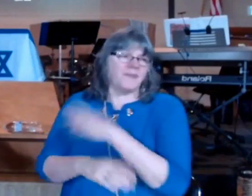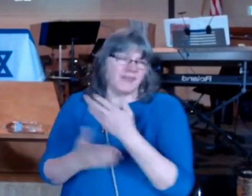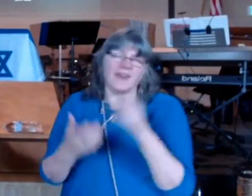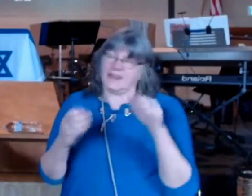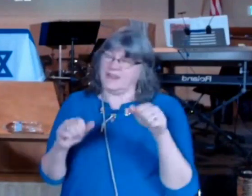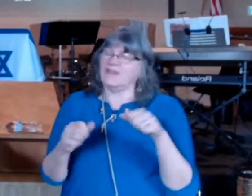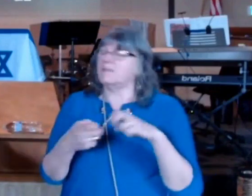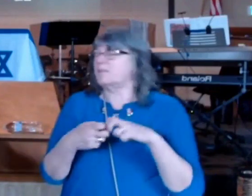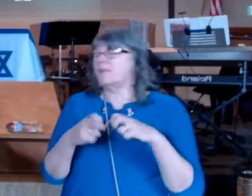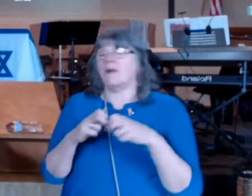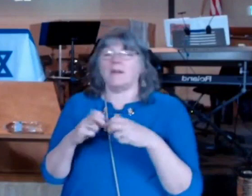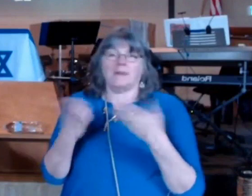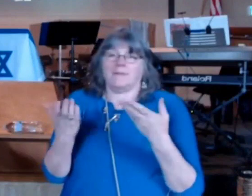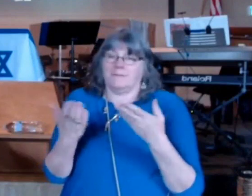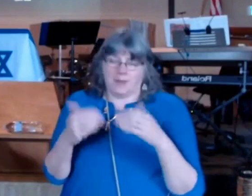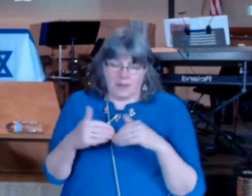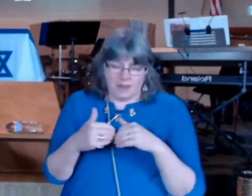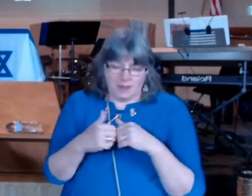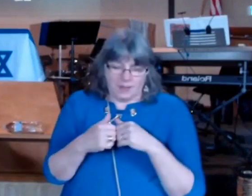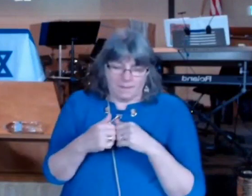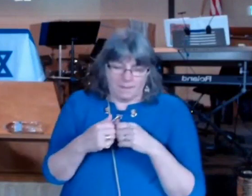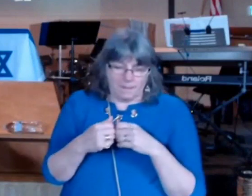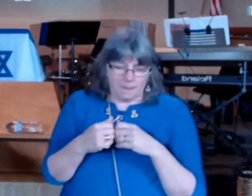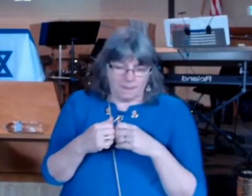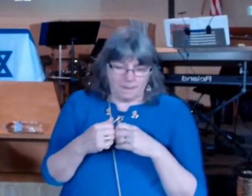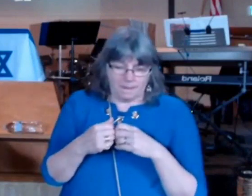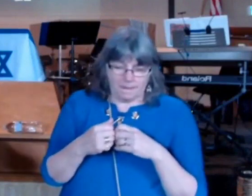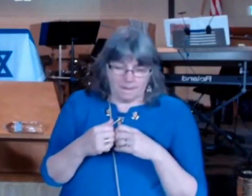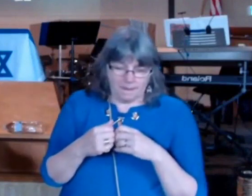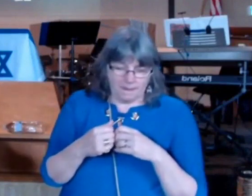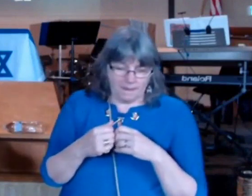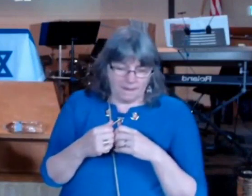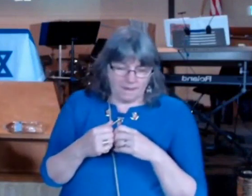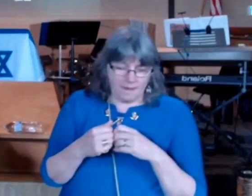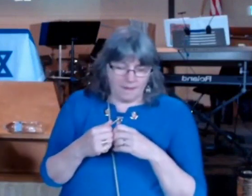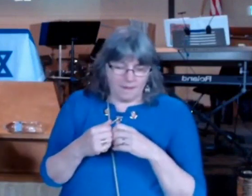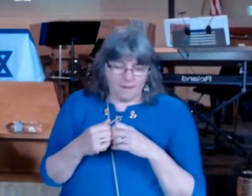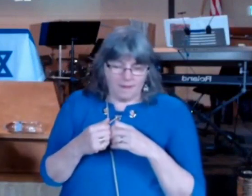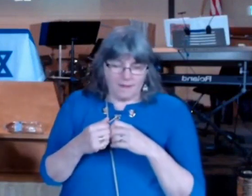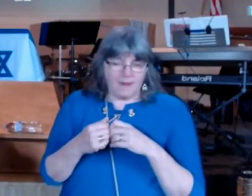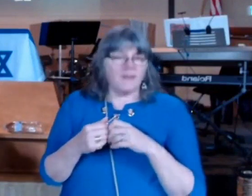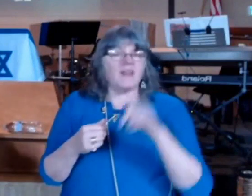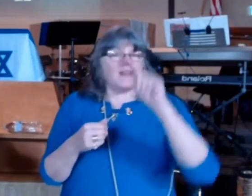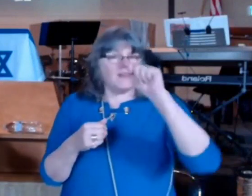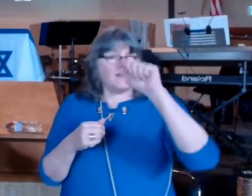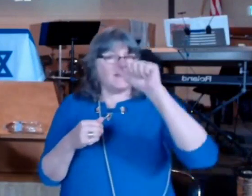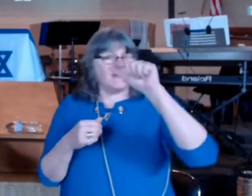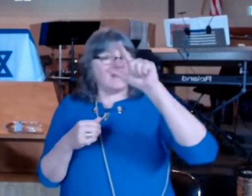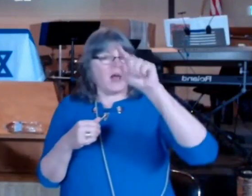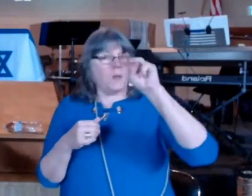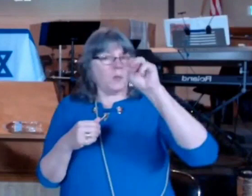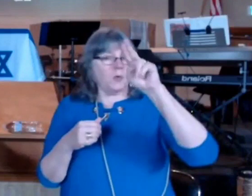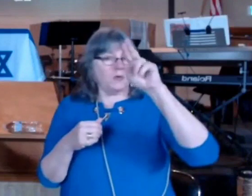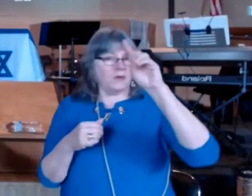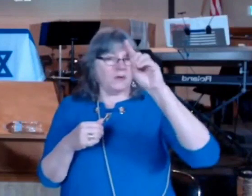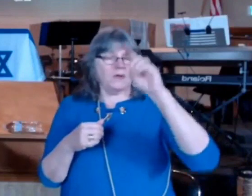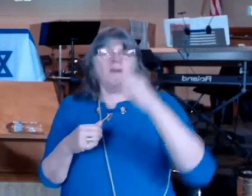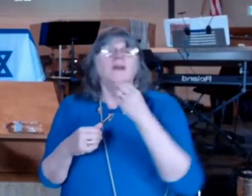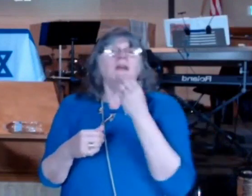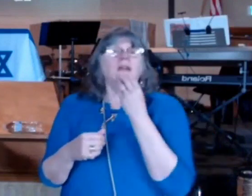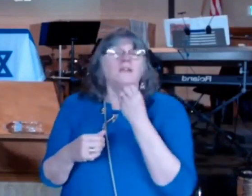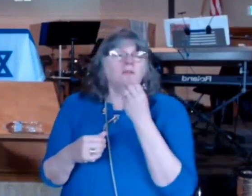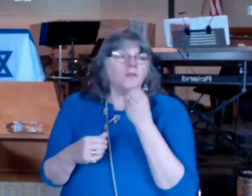Talmud which is a commentary the Talmud which is a commentary to help us with the application of Torah teaches us about